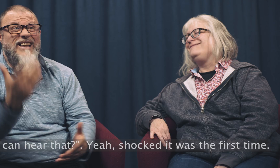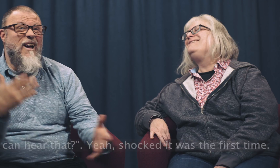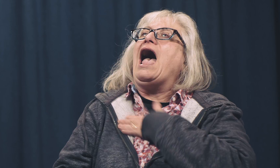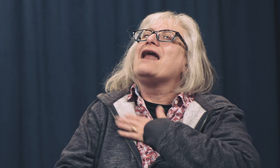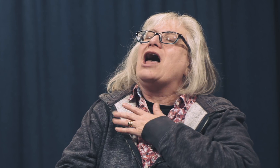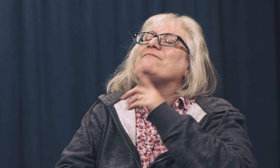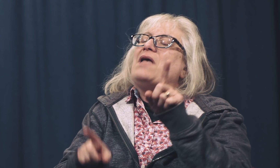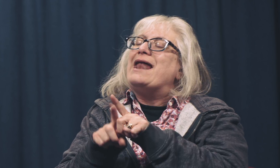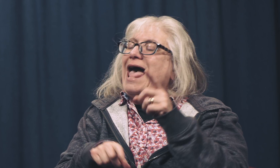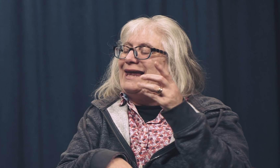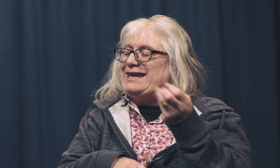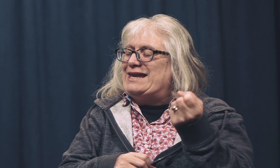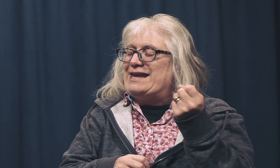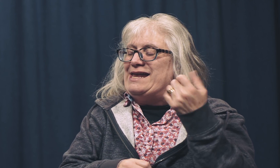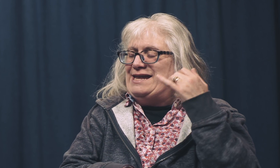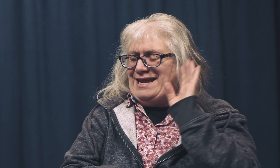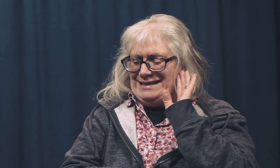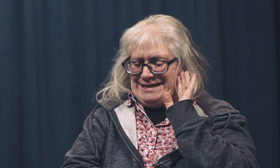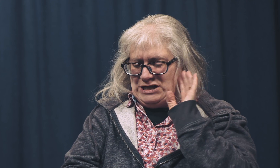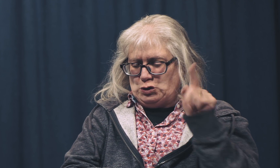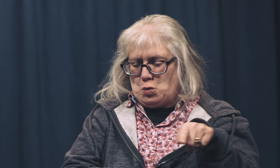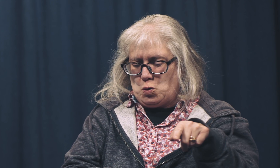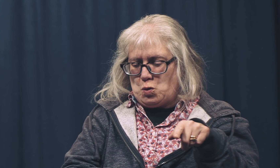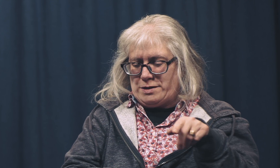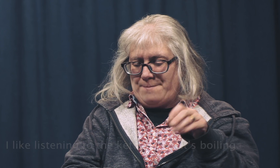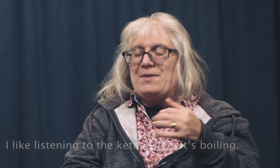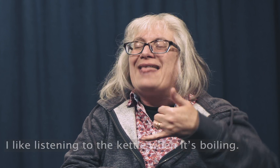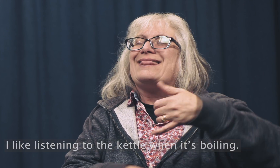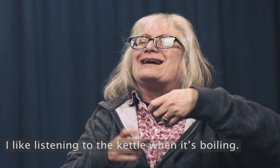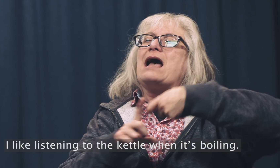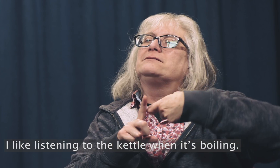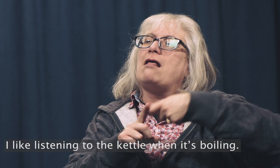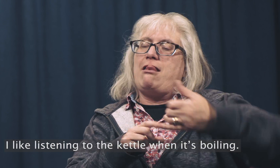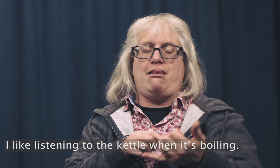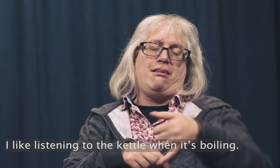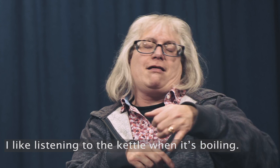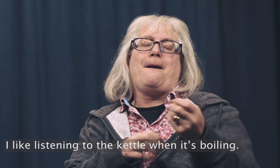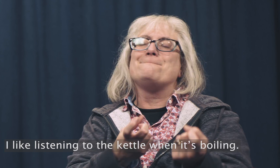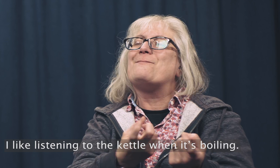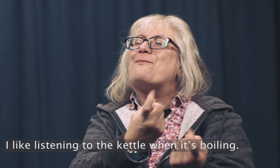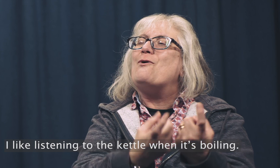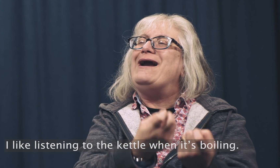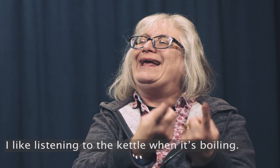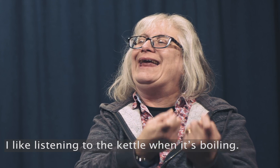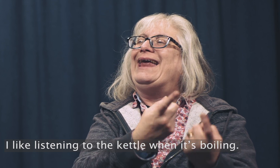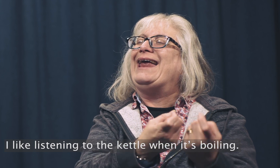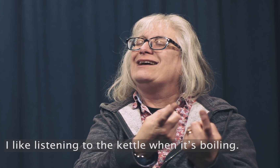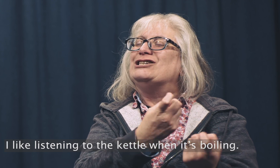I like listening to the kettle when it's boiling